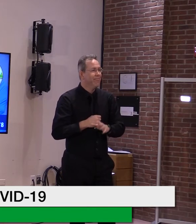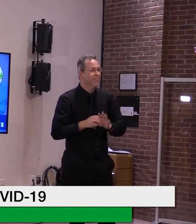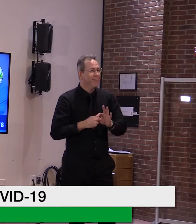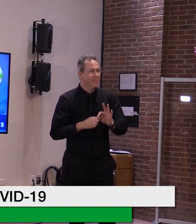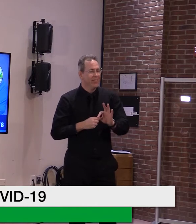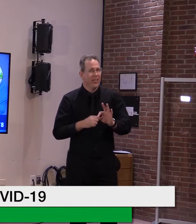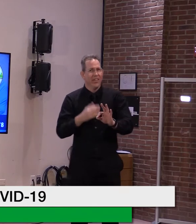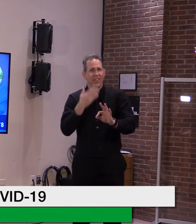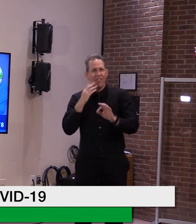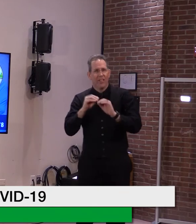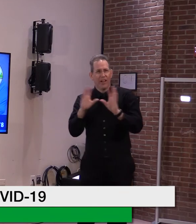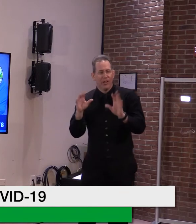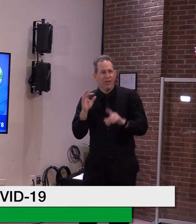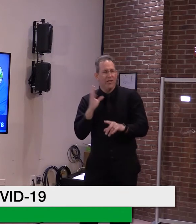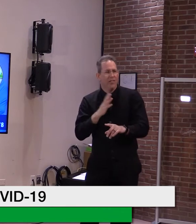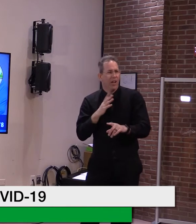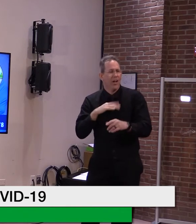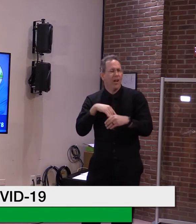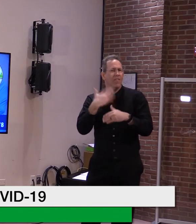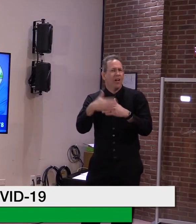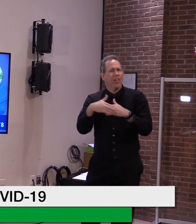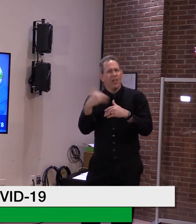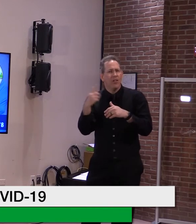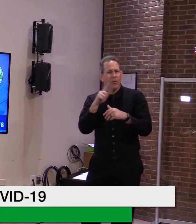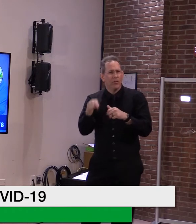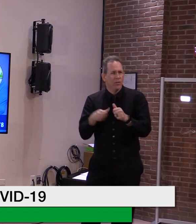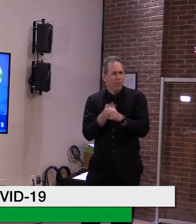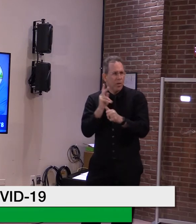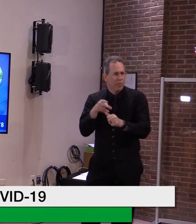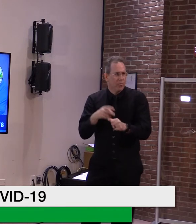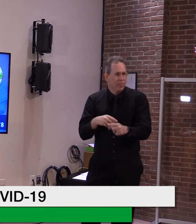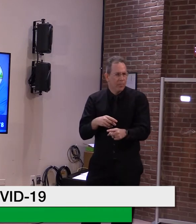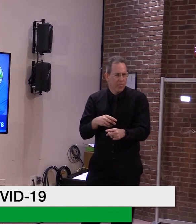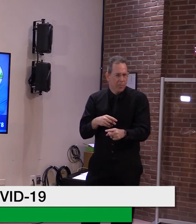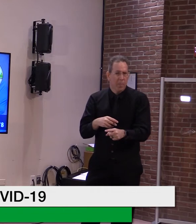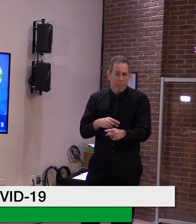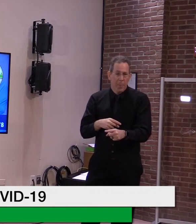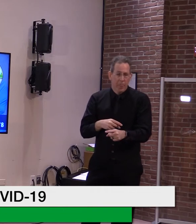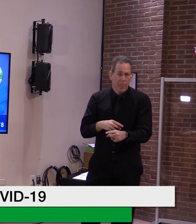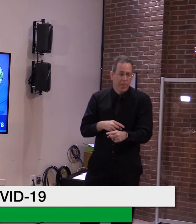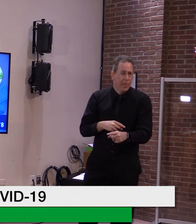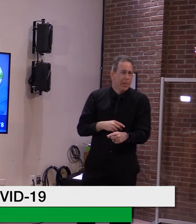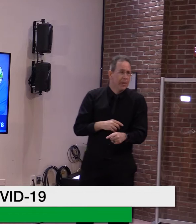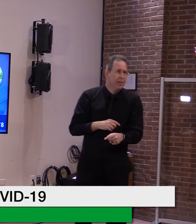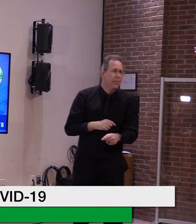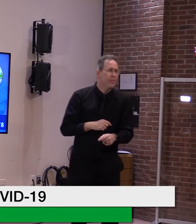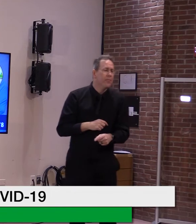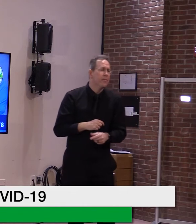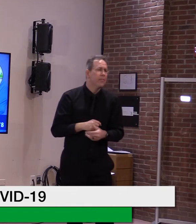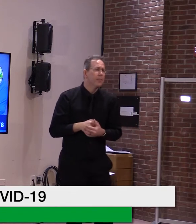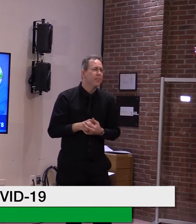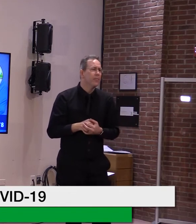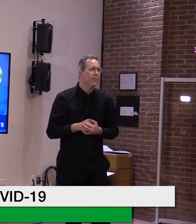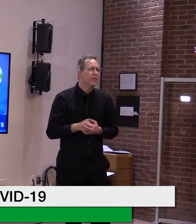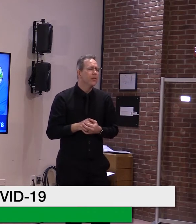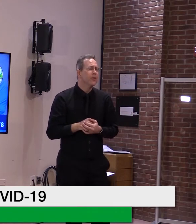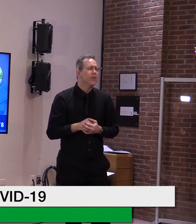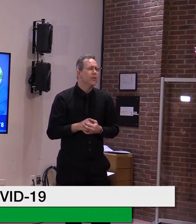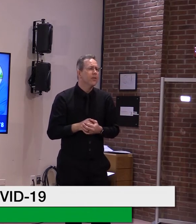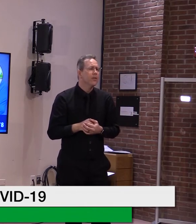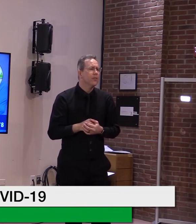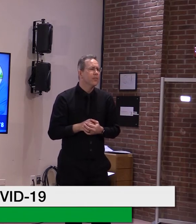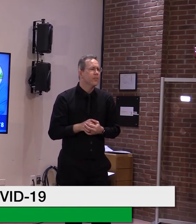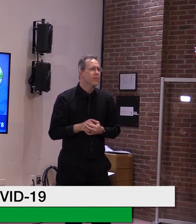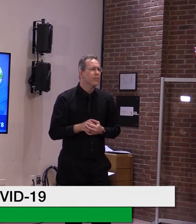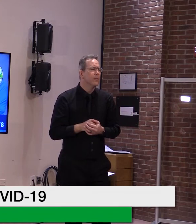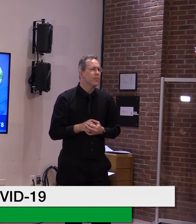Um, do you, you know, this is kind of a, a second question, but do you feel that as eligibility expands to these different kinds of groups